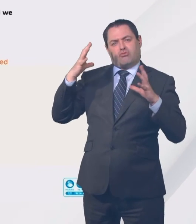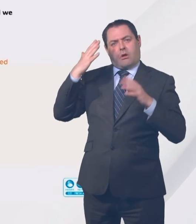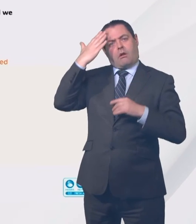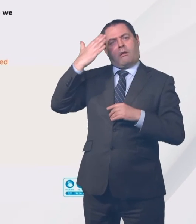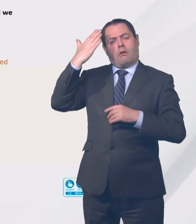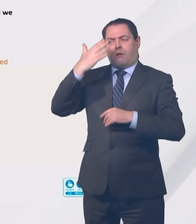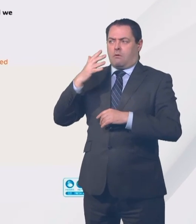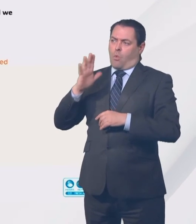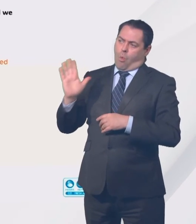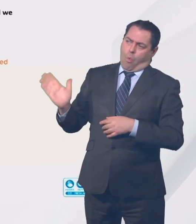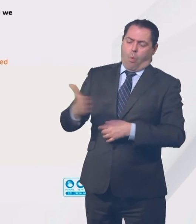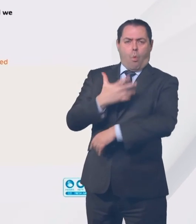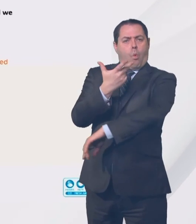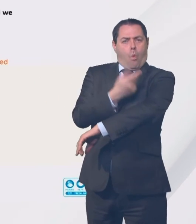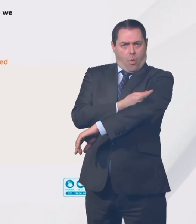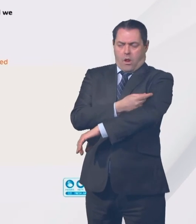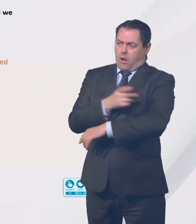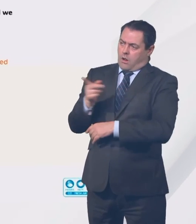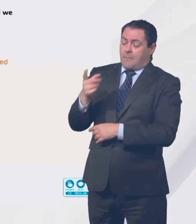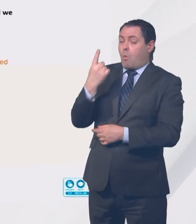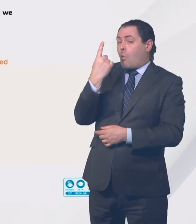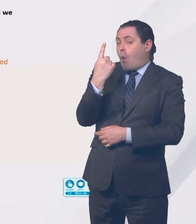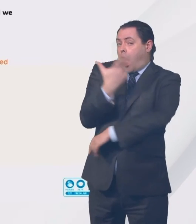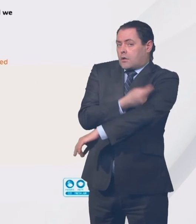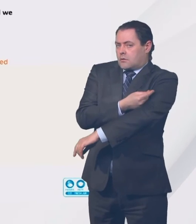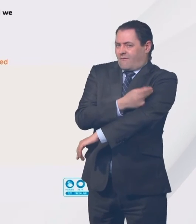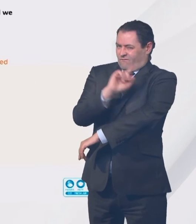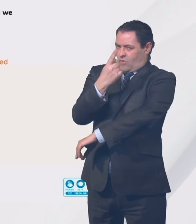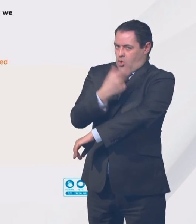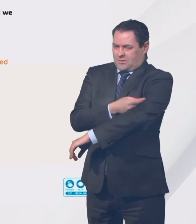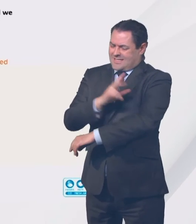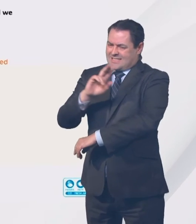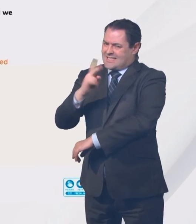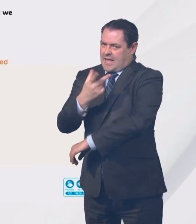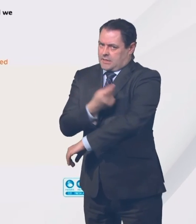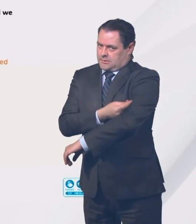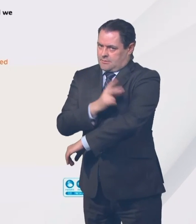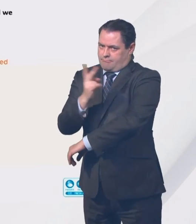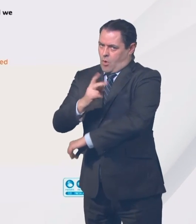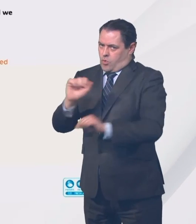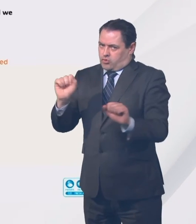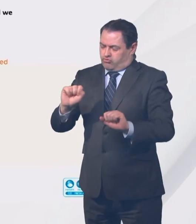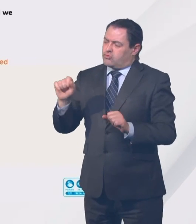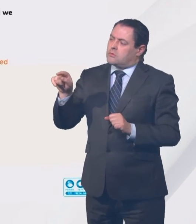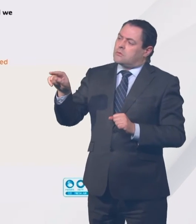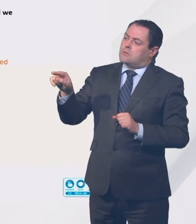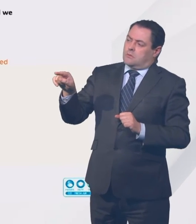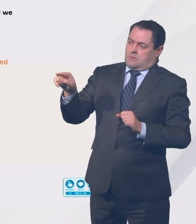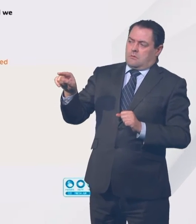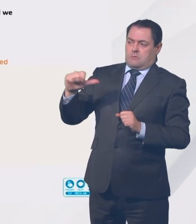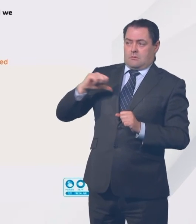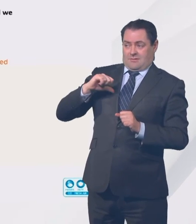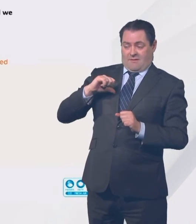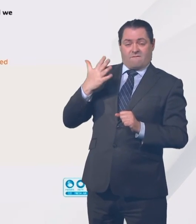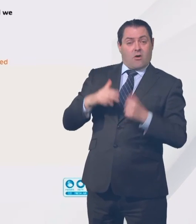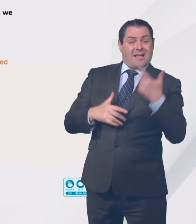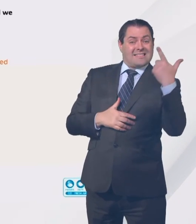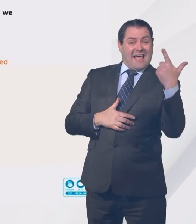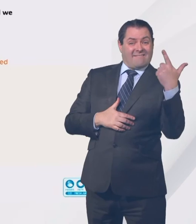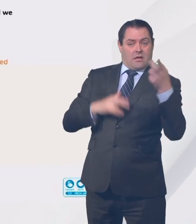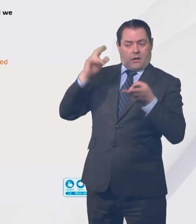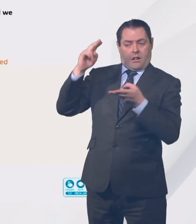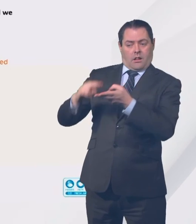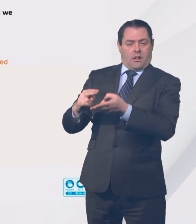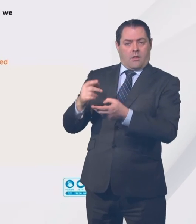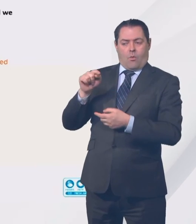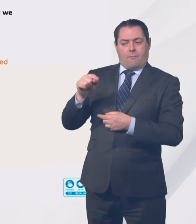so it's giving roughly an 80% protection, you'd find that in the youngest age group there, 25 to 34,